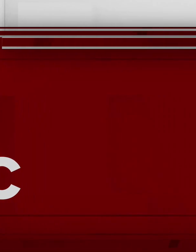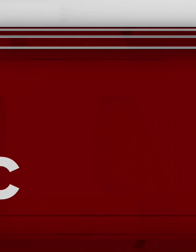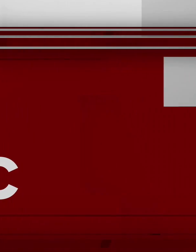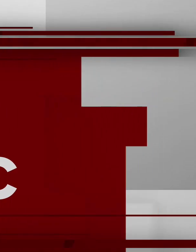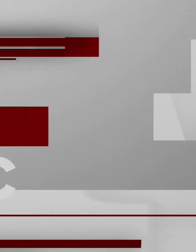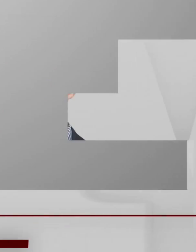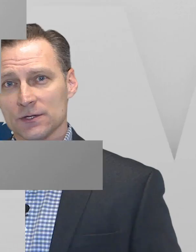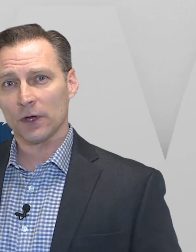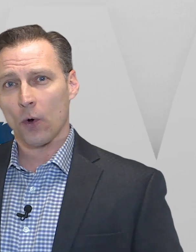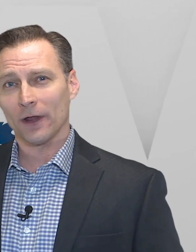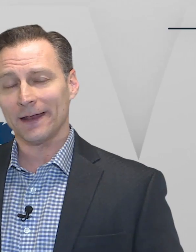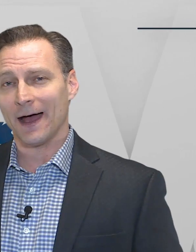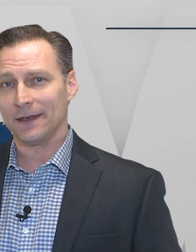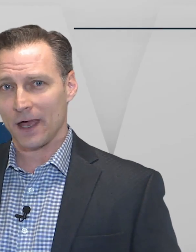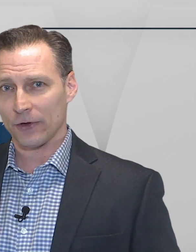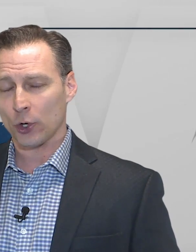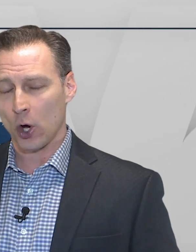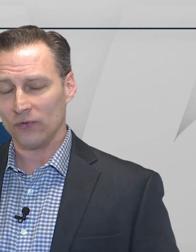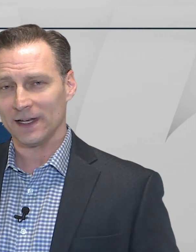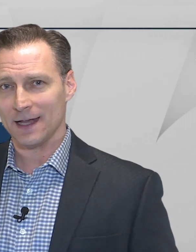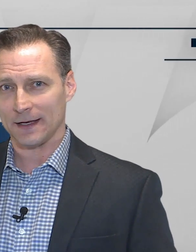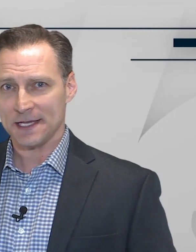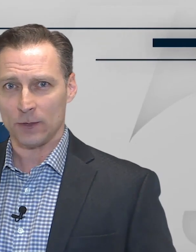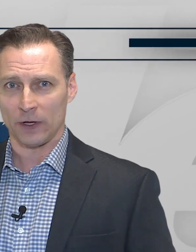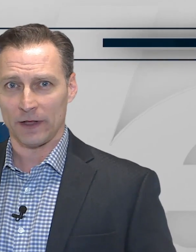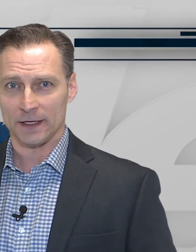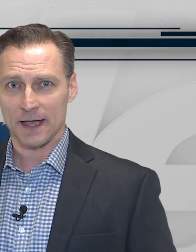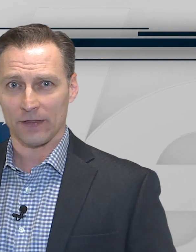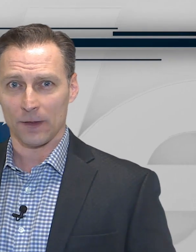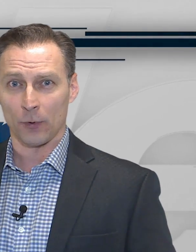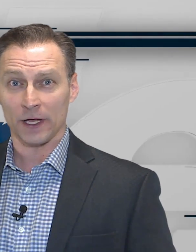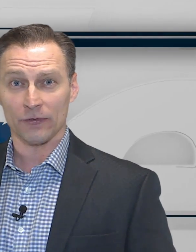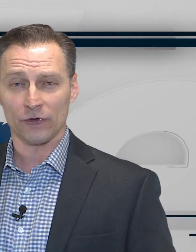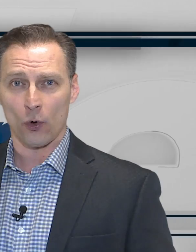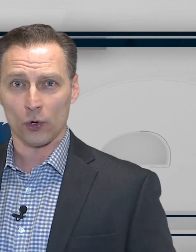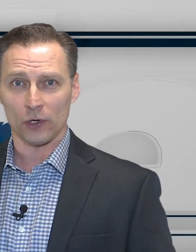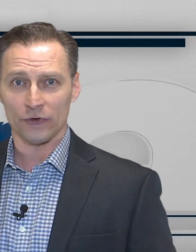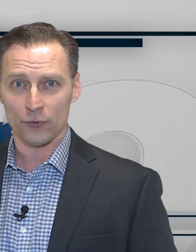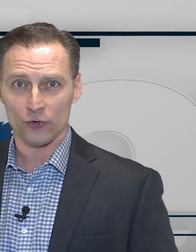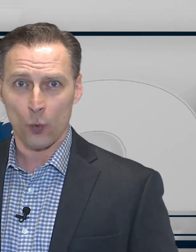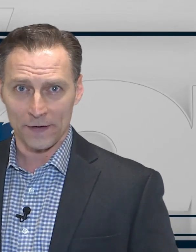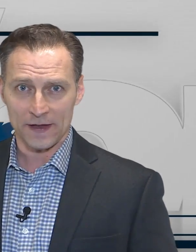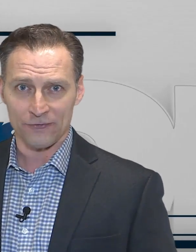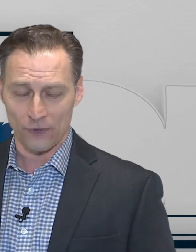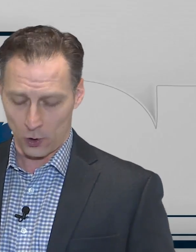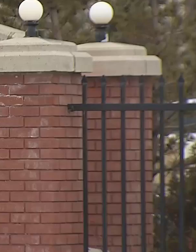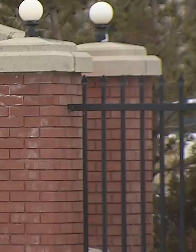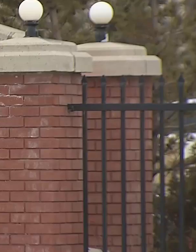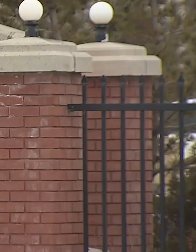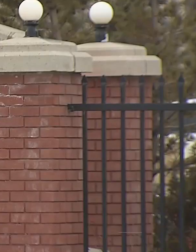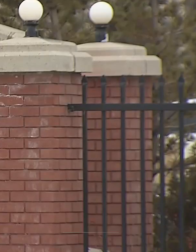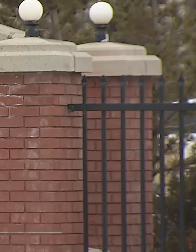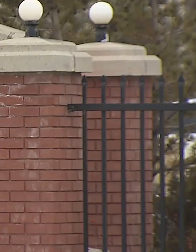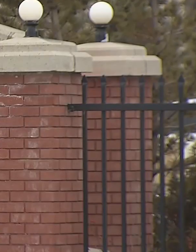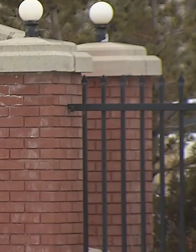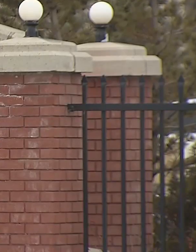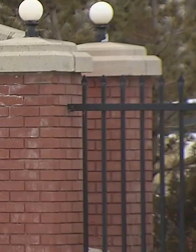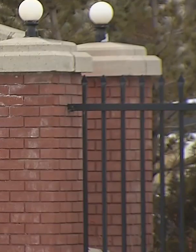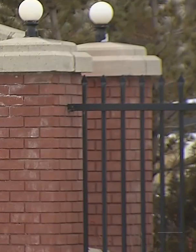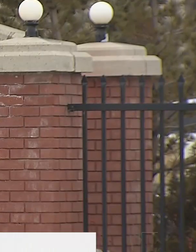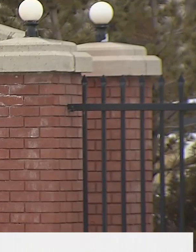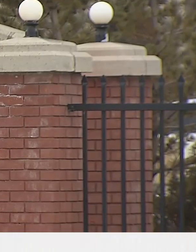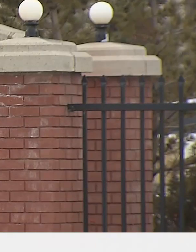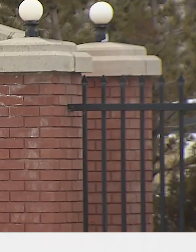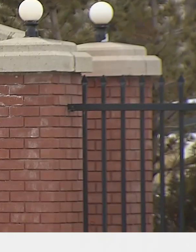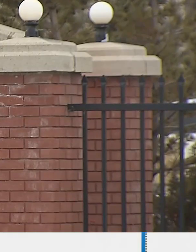Alberta has recorded another COVID-19 related death, bringing the total to 24. A woman in her